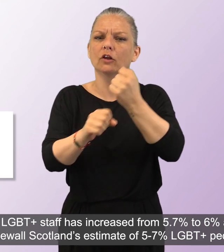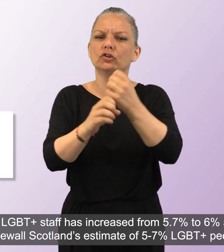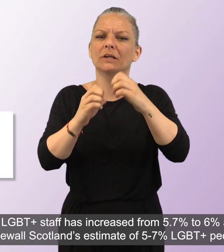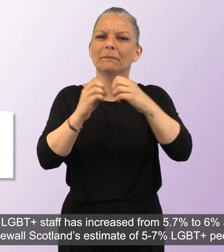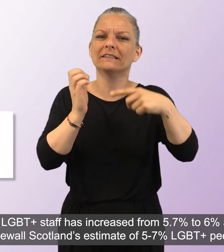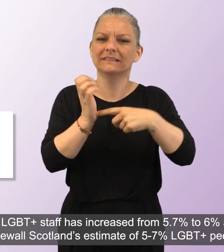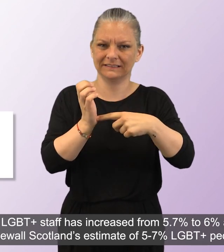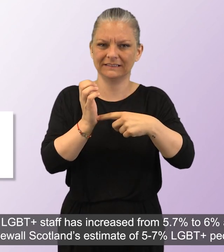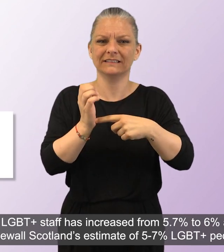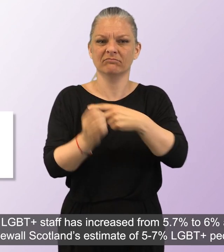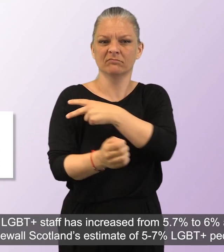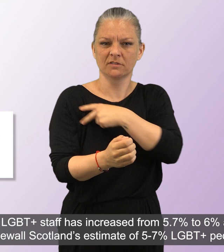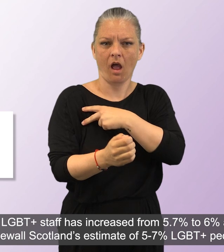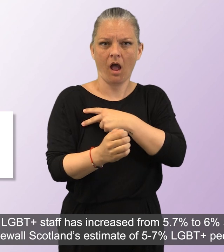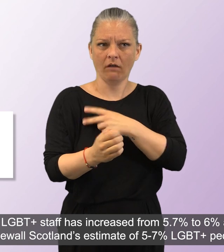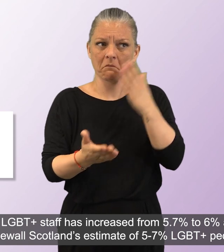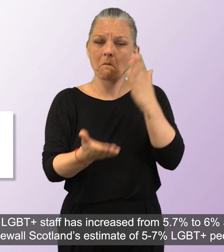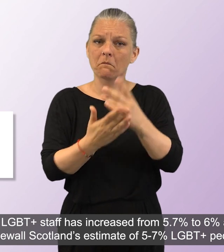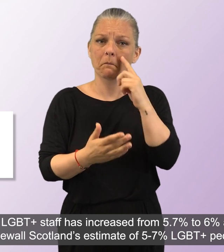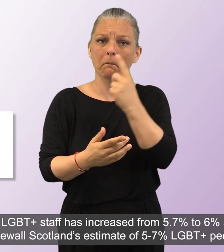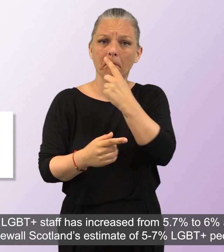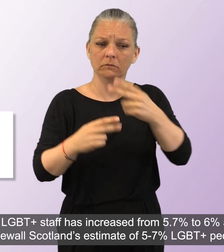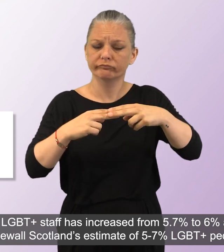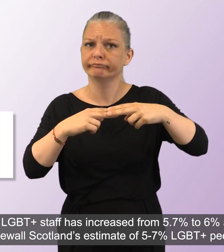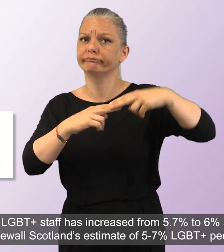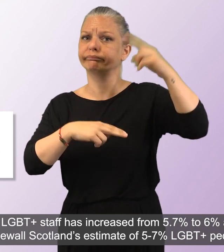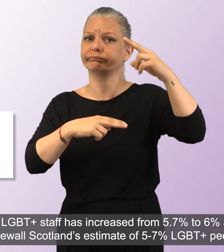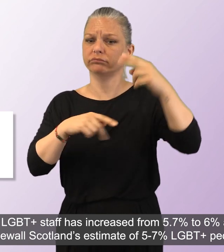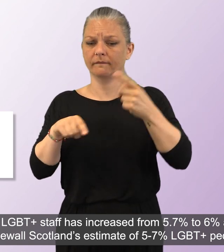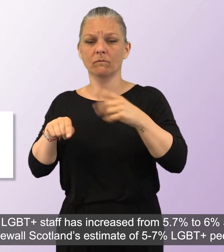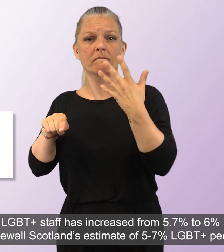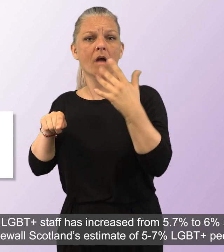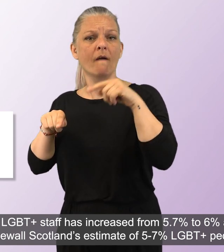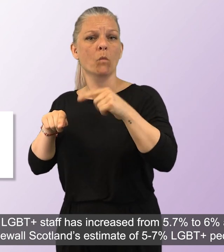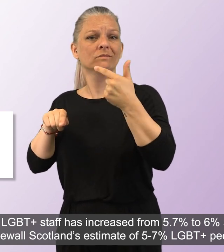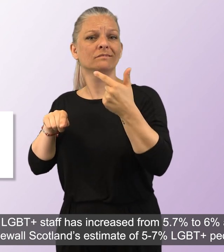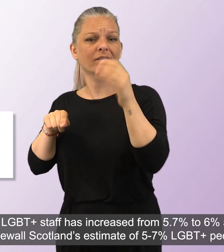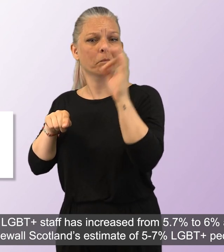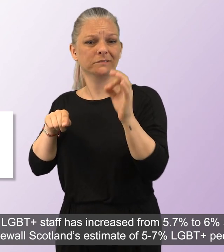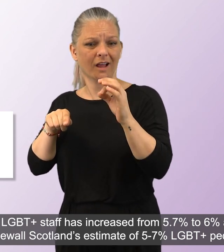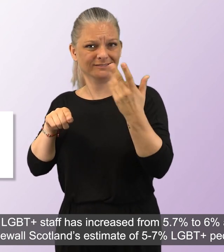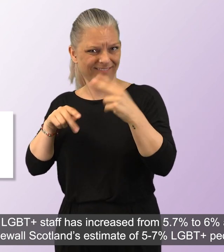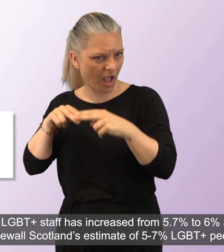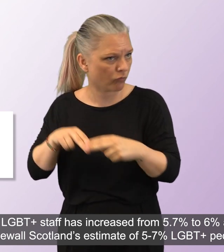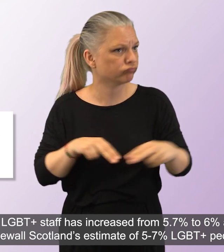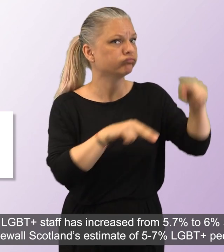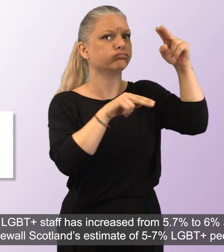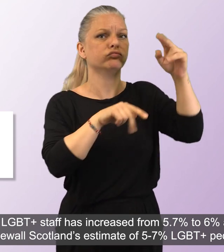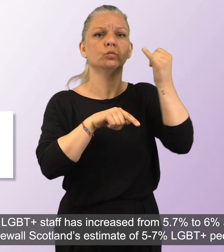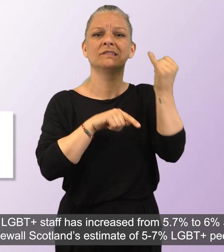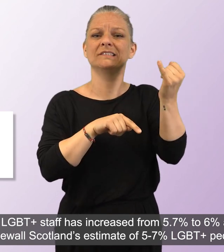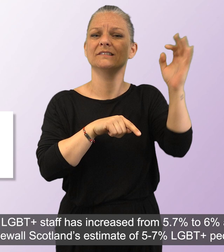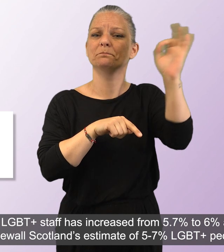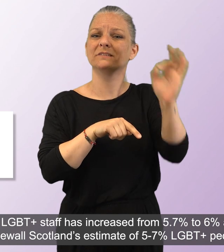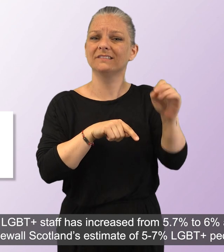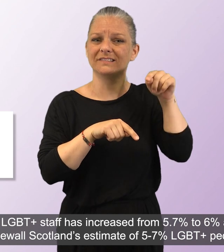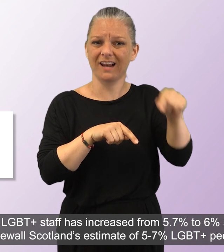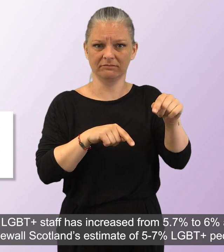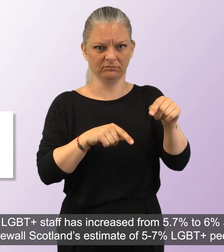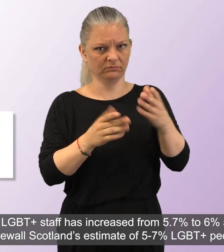The number of LGBT plus staff has increased from 5.7% to 6% and